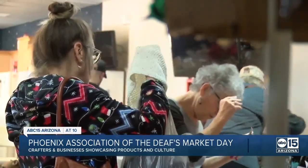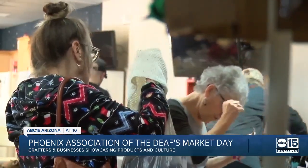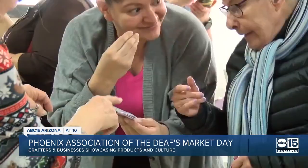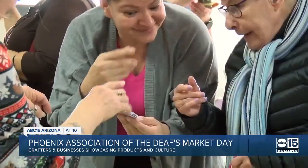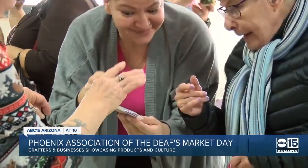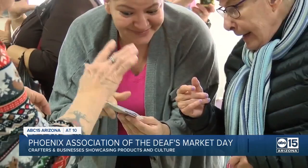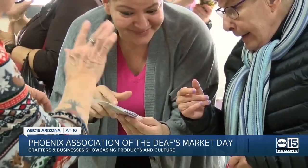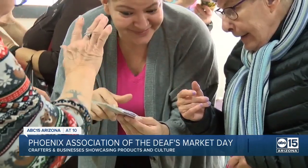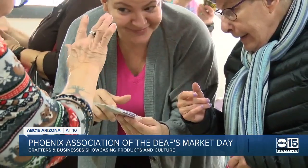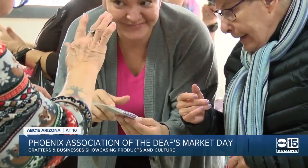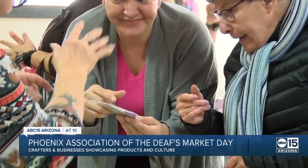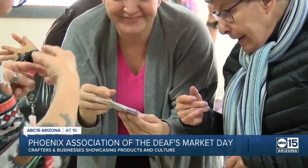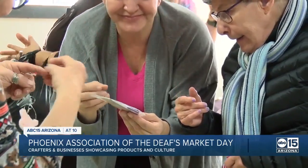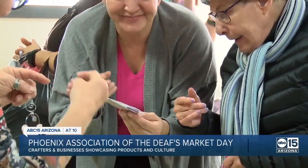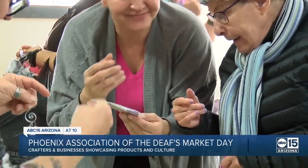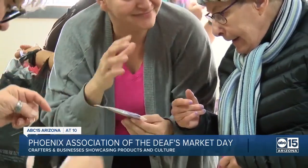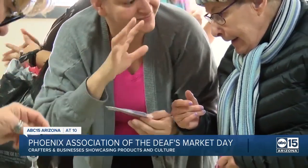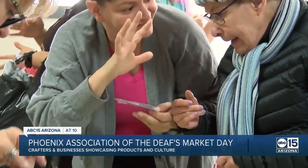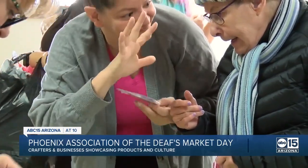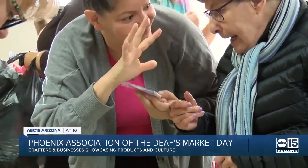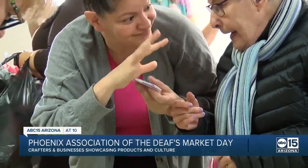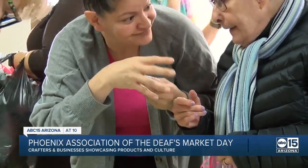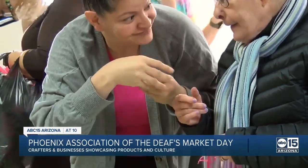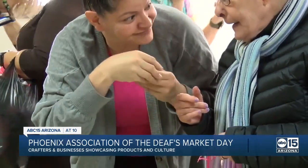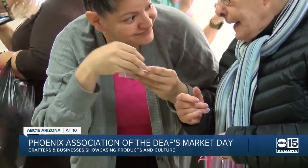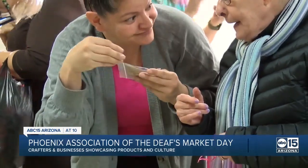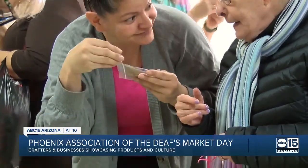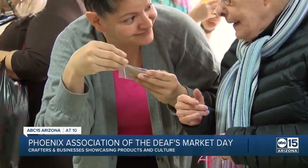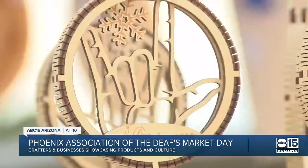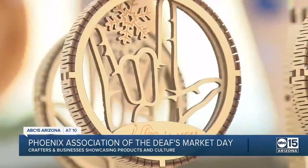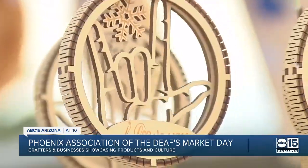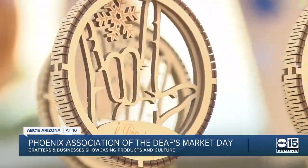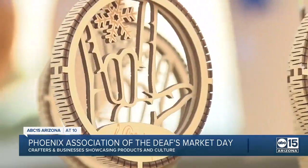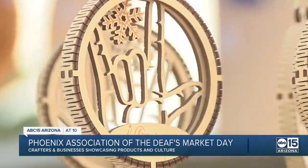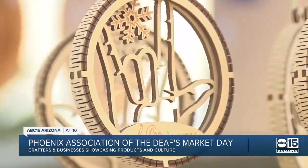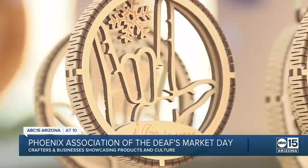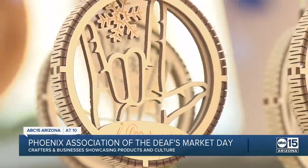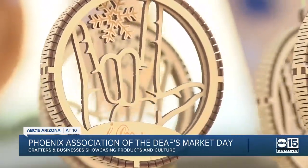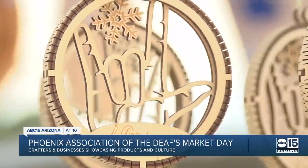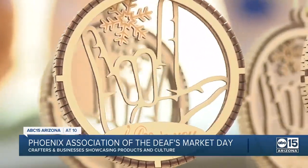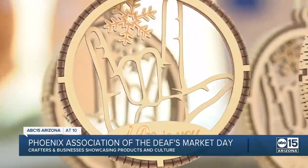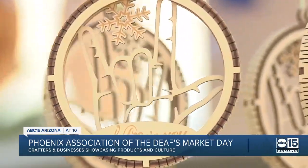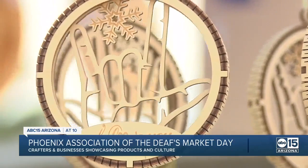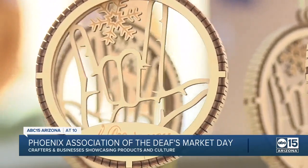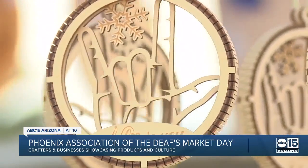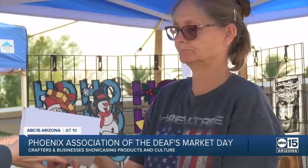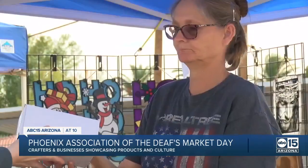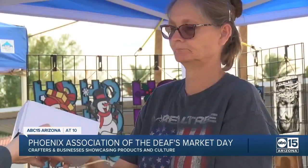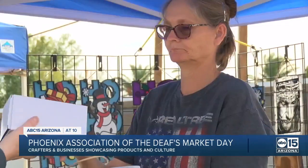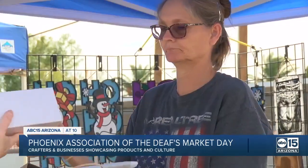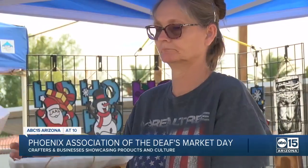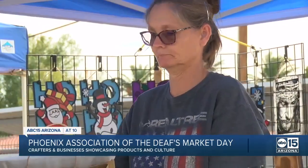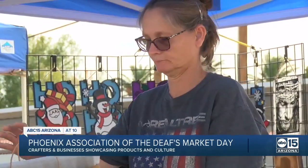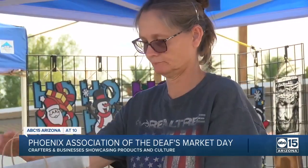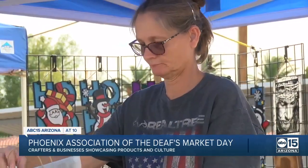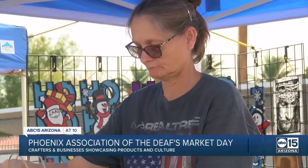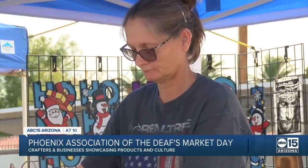you, but everyone here is having a roaring good time. Silence, however, isn't as golden as Shannon Kidder's proverbial